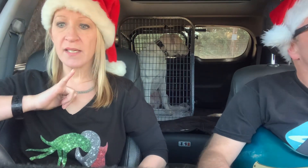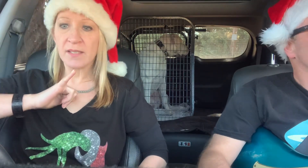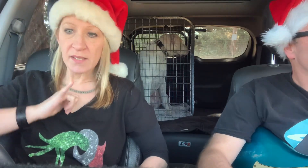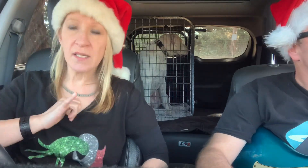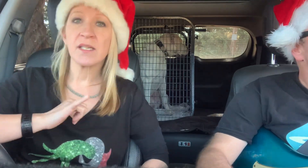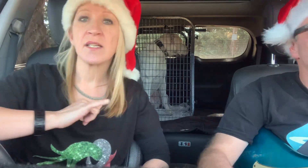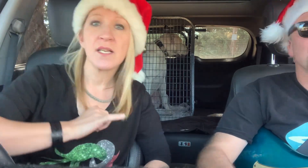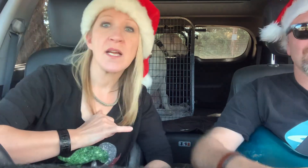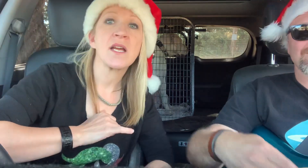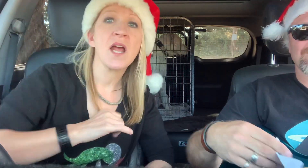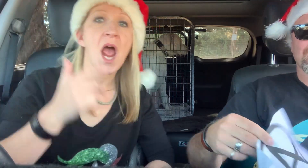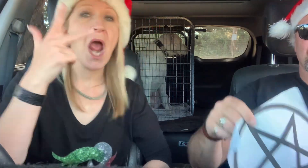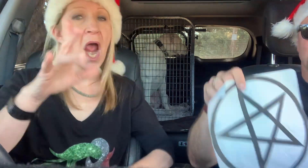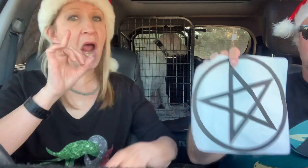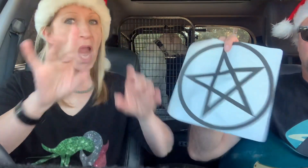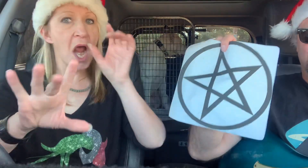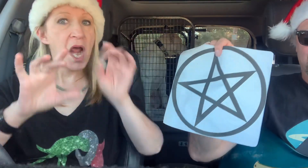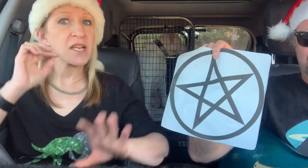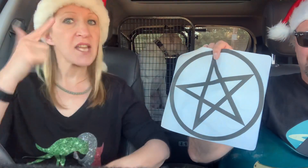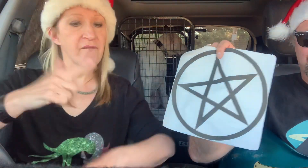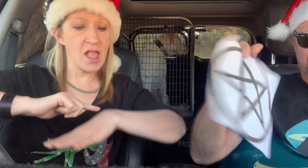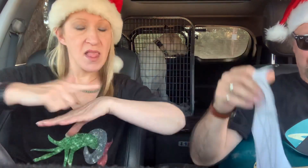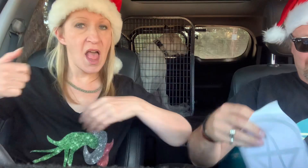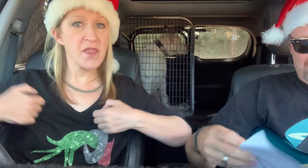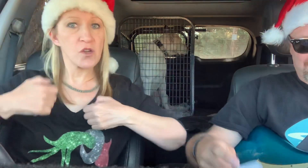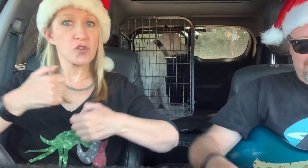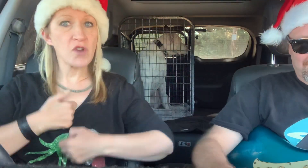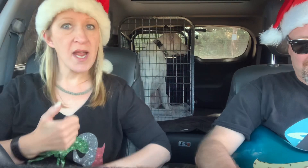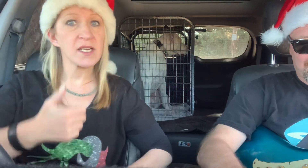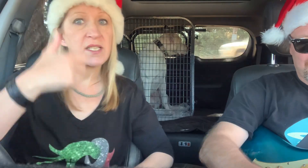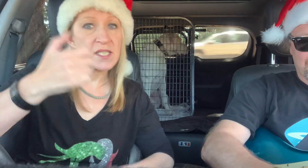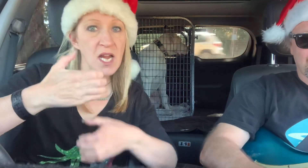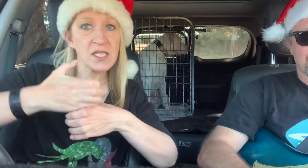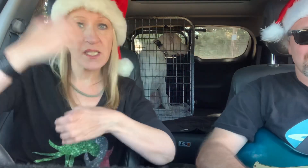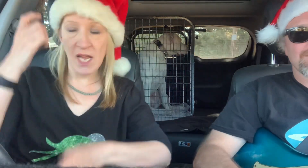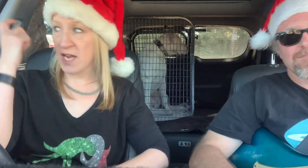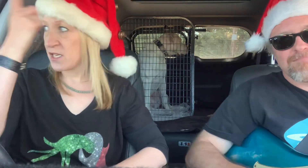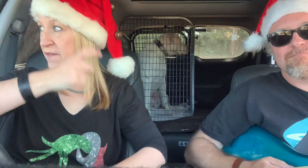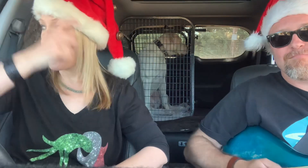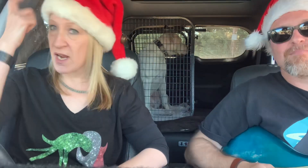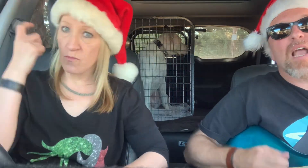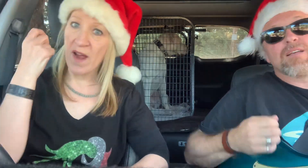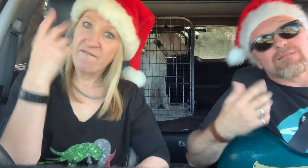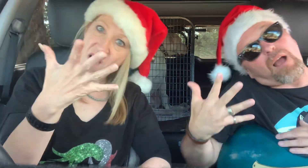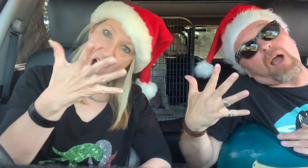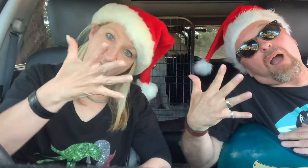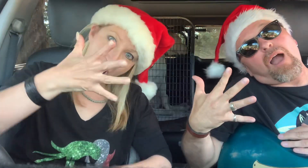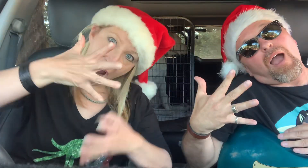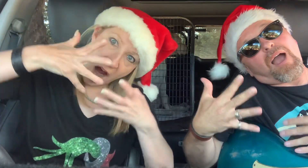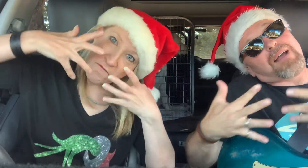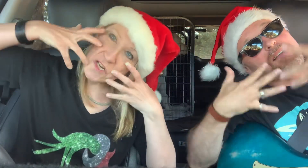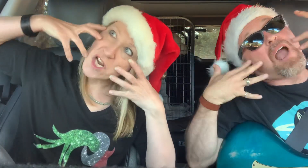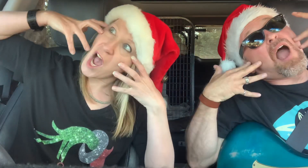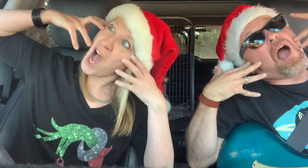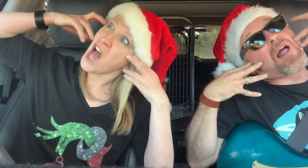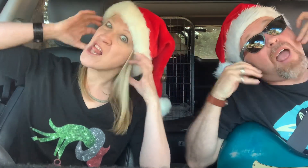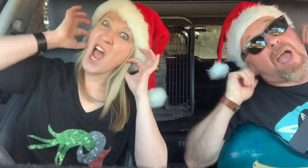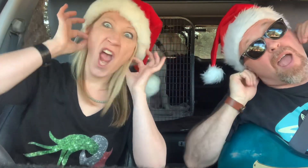Eight-footed bells, seven-footed jacks and a tattoo of a